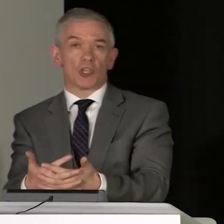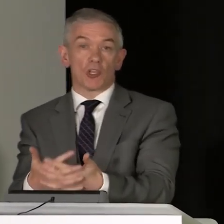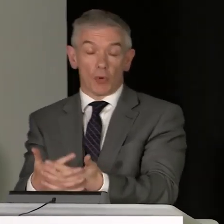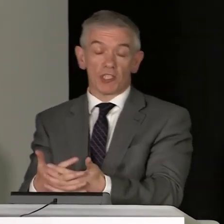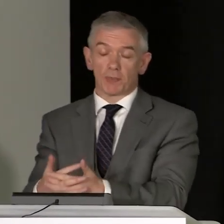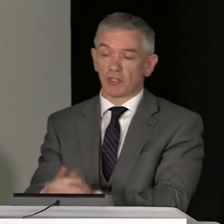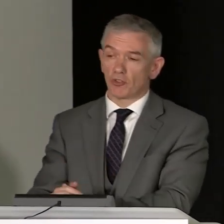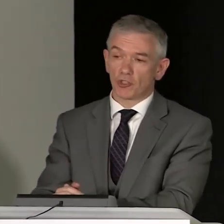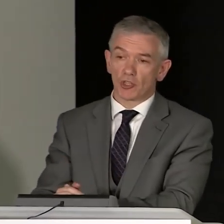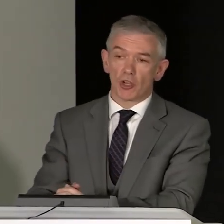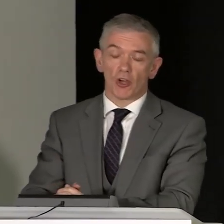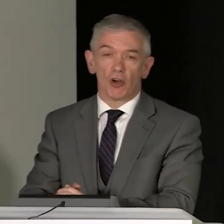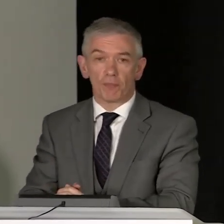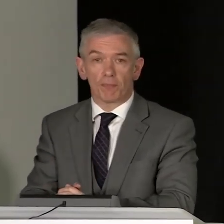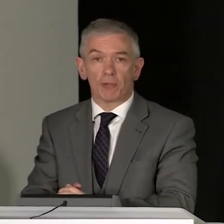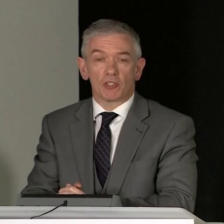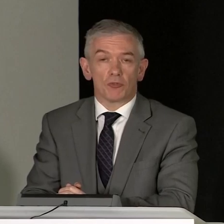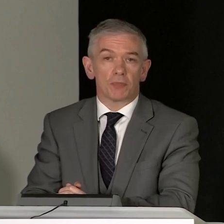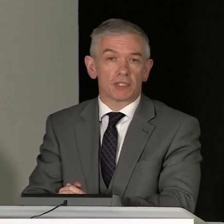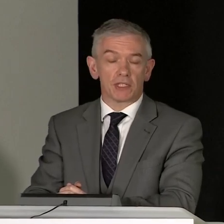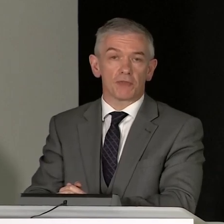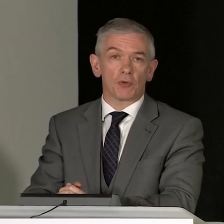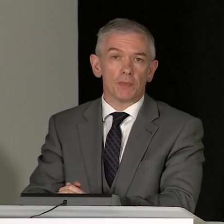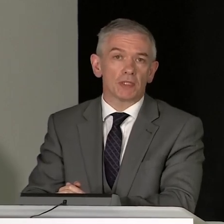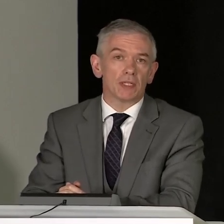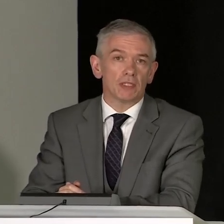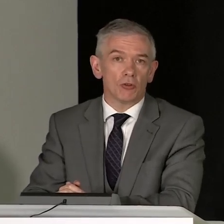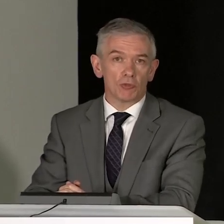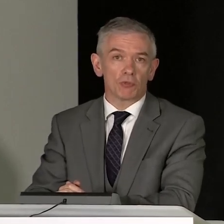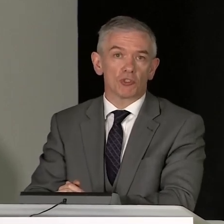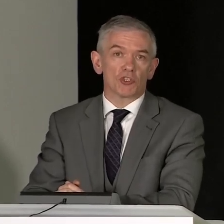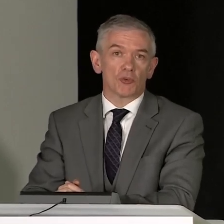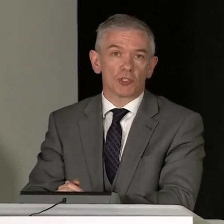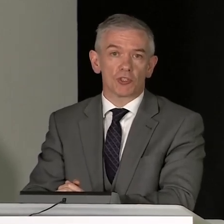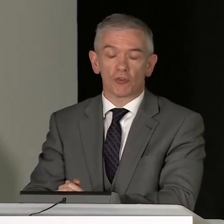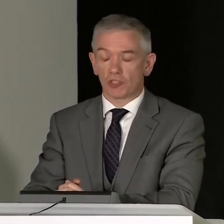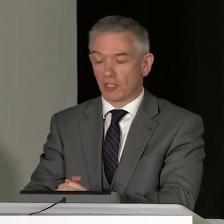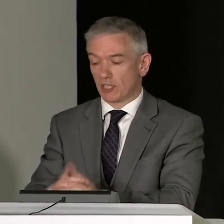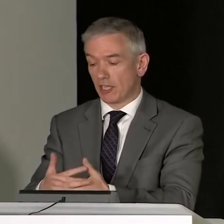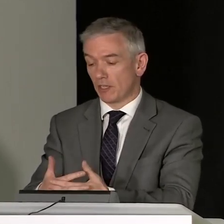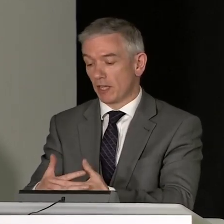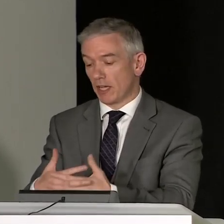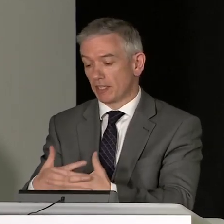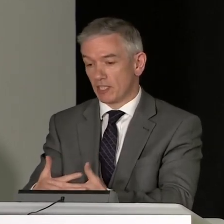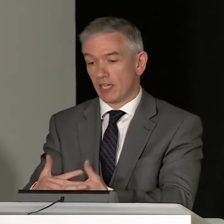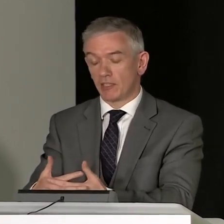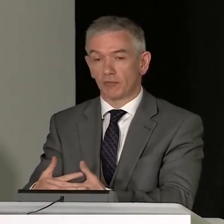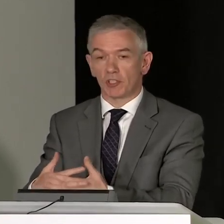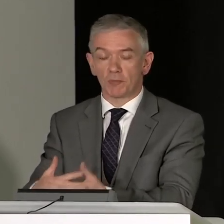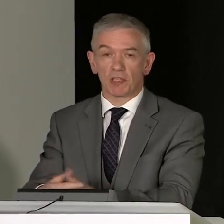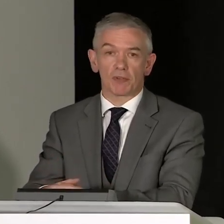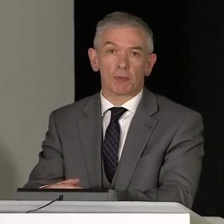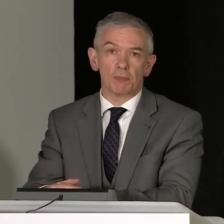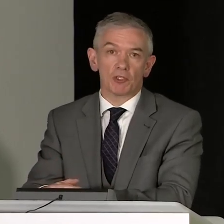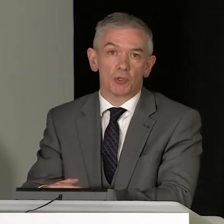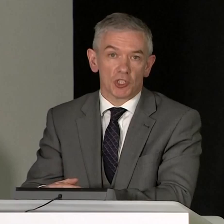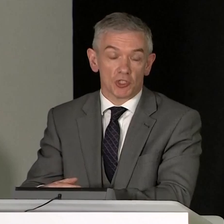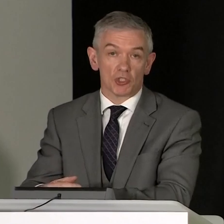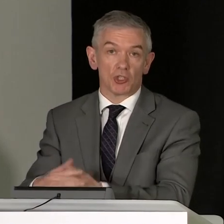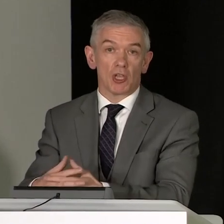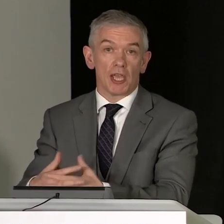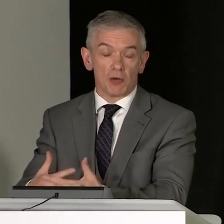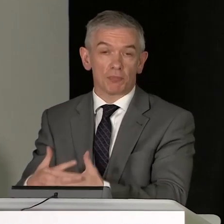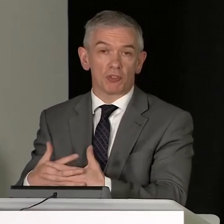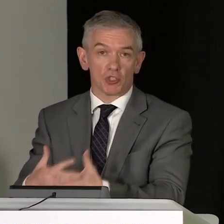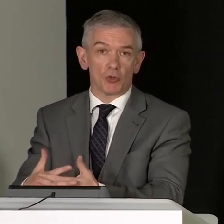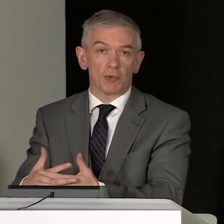is the use the widespread use of personal protective equipment in hospitals just now which of course is there and designed for a specific purpose which